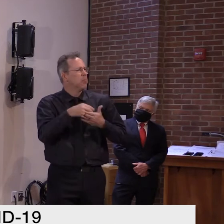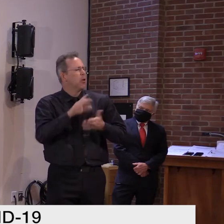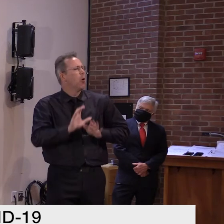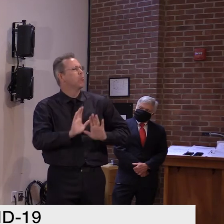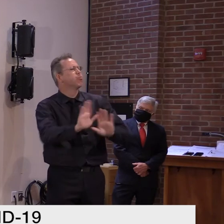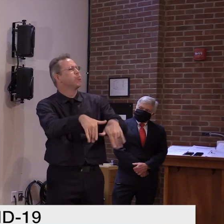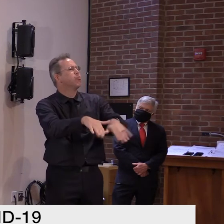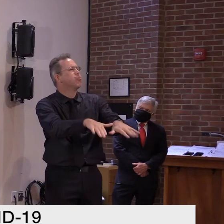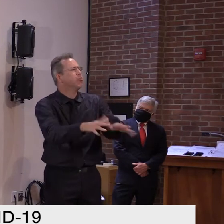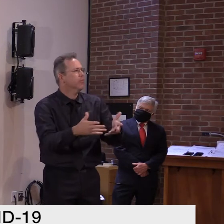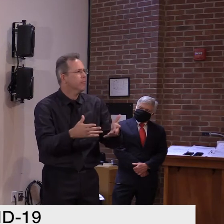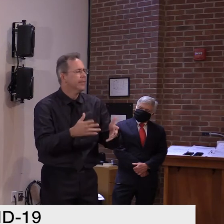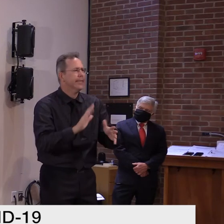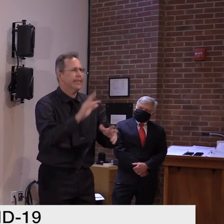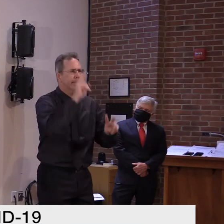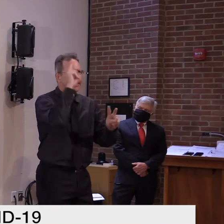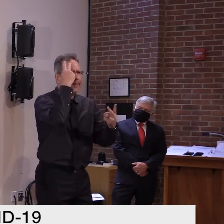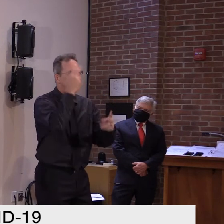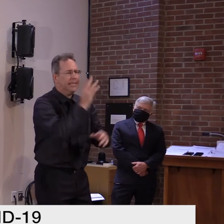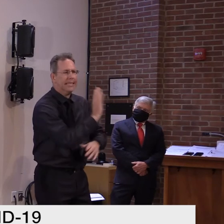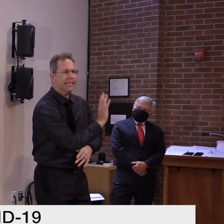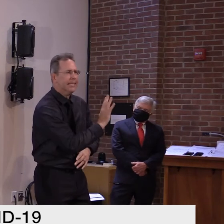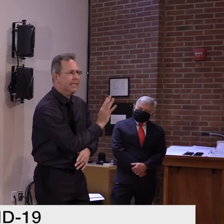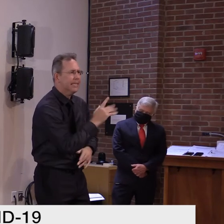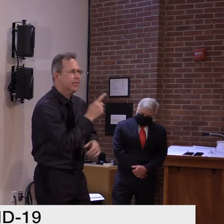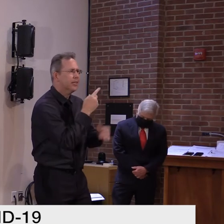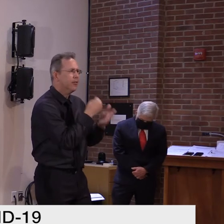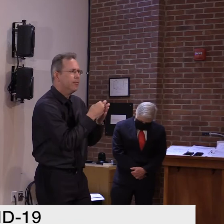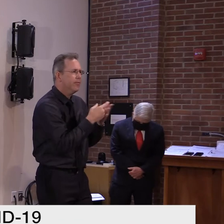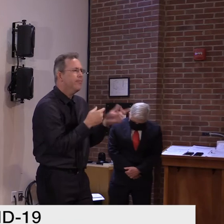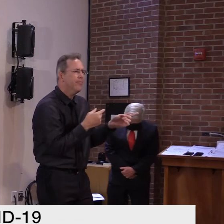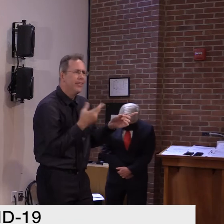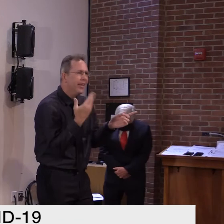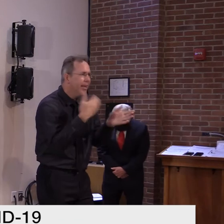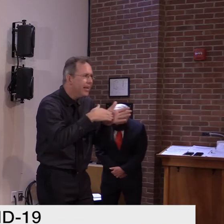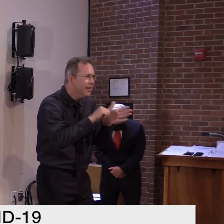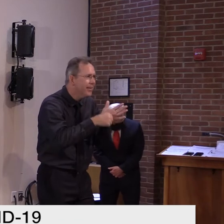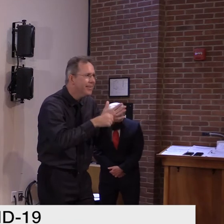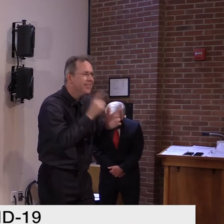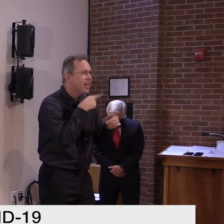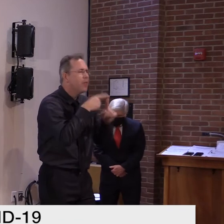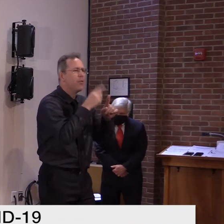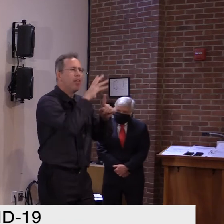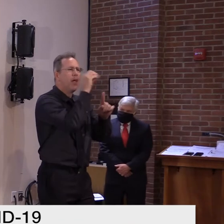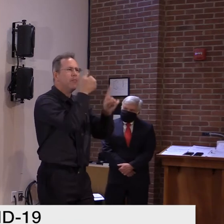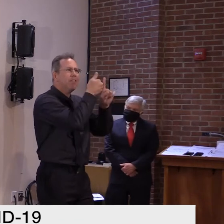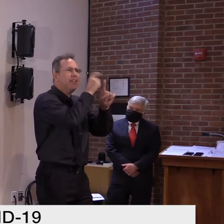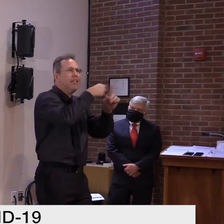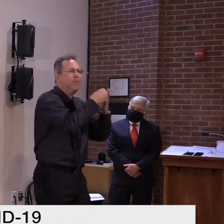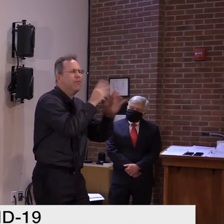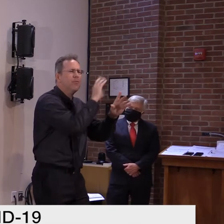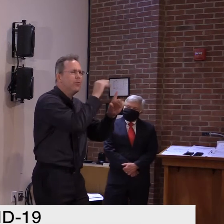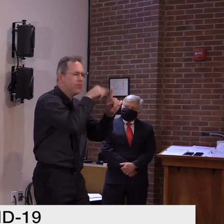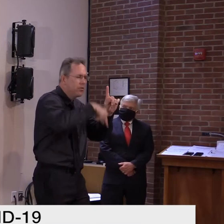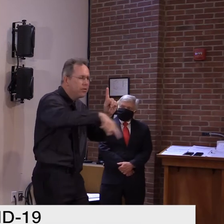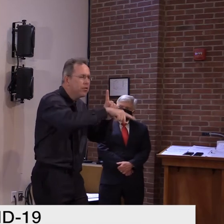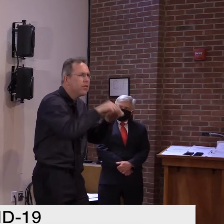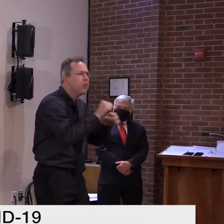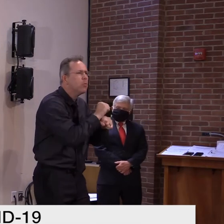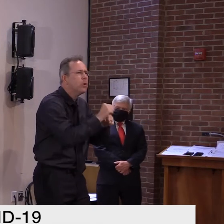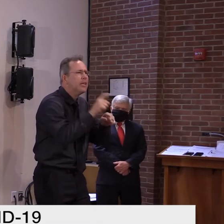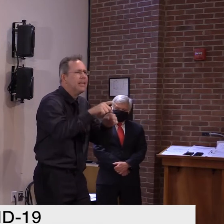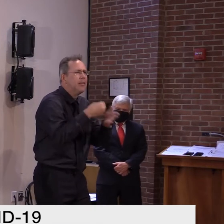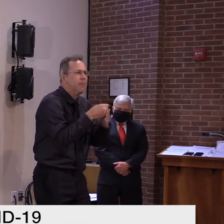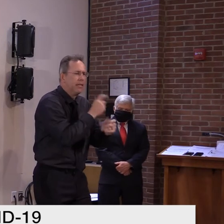uh, in greater need. Um, but again, this isn't about the companies. It's about the employees. So we are advocating,